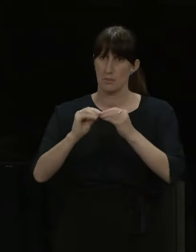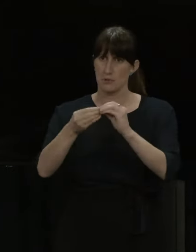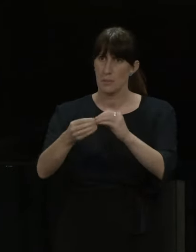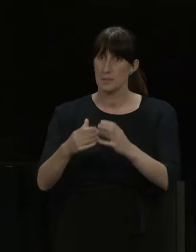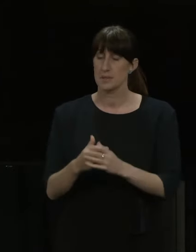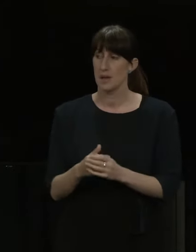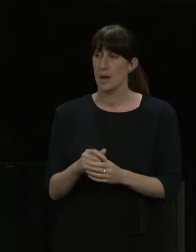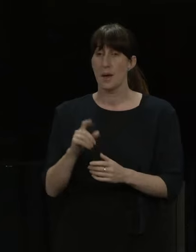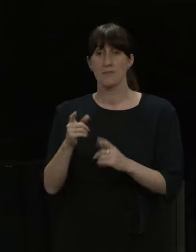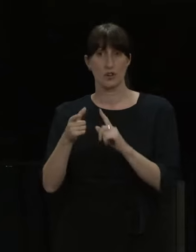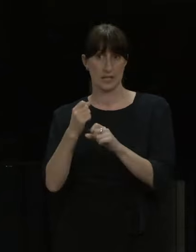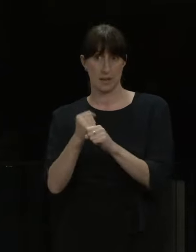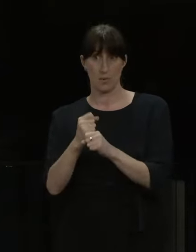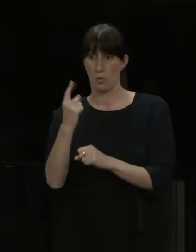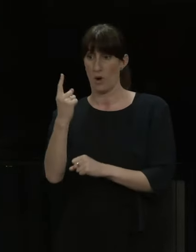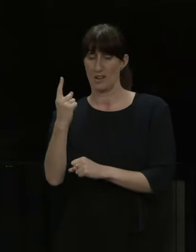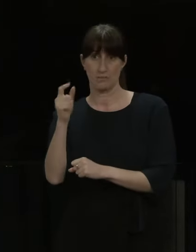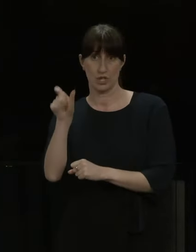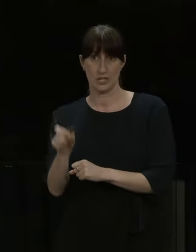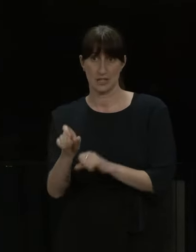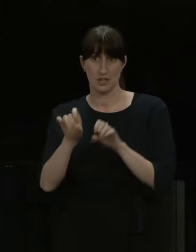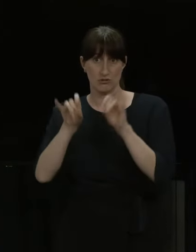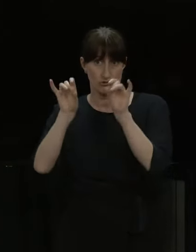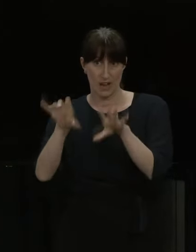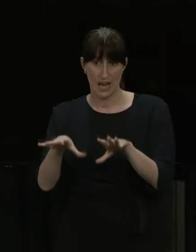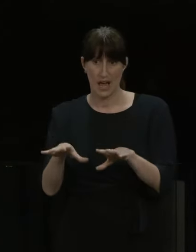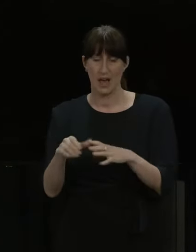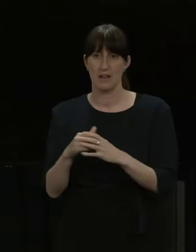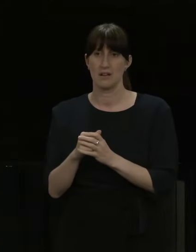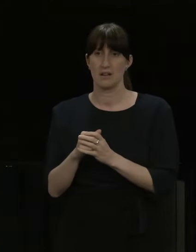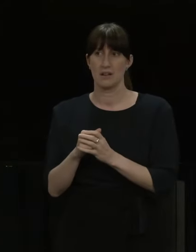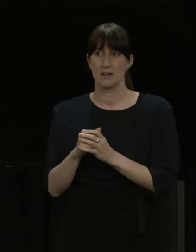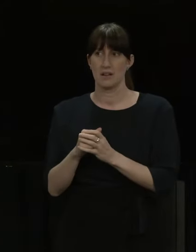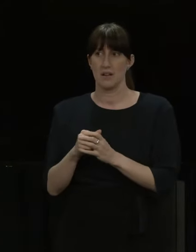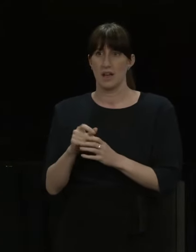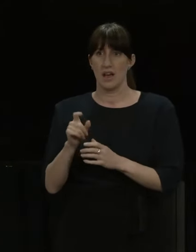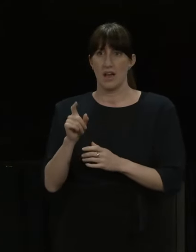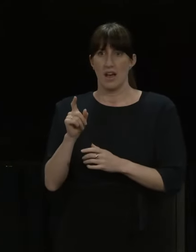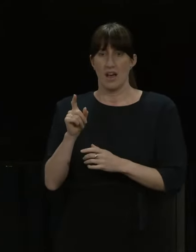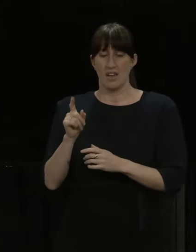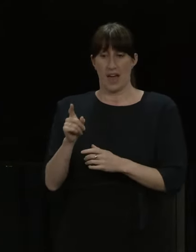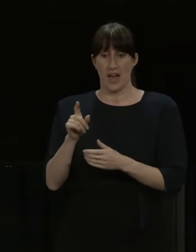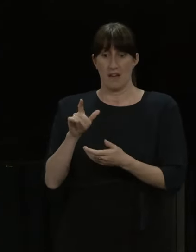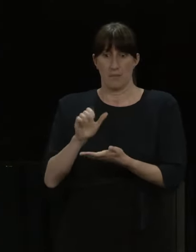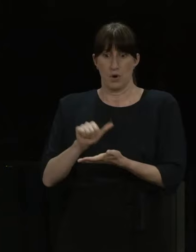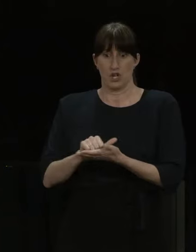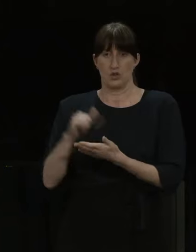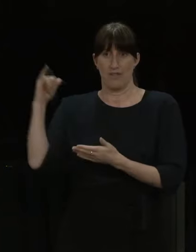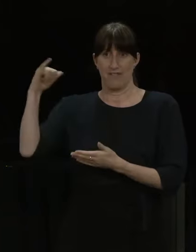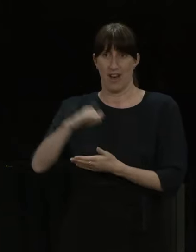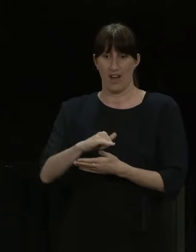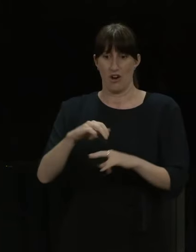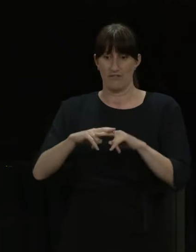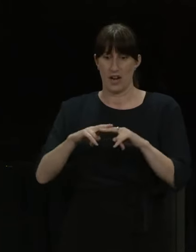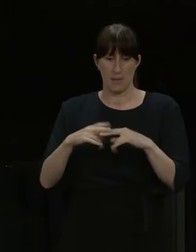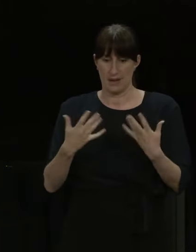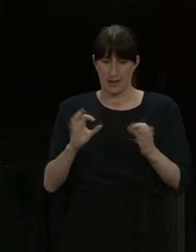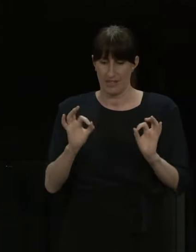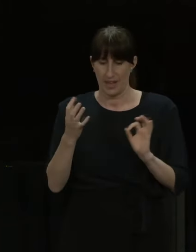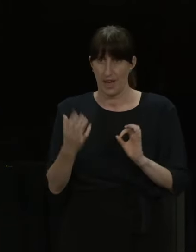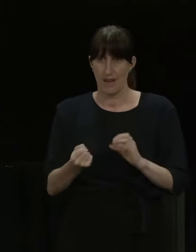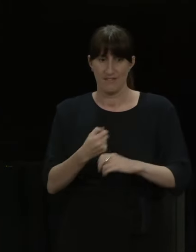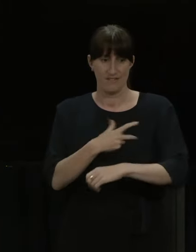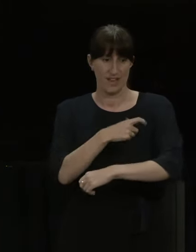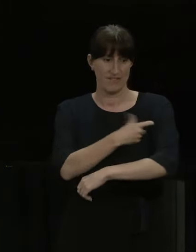MIQ and is facing a, you know, they did all the right things, but now they're facing a restriction on their life on Friday? Look, people have got, you know, we asked